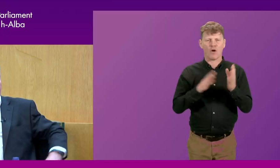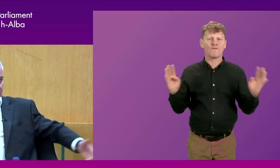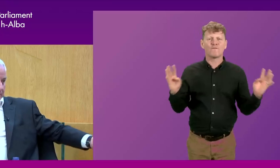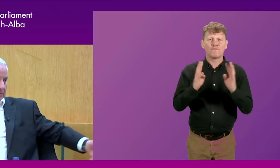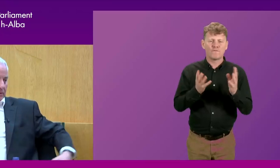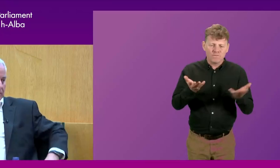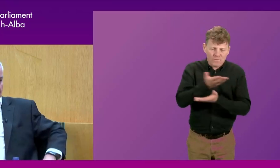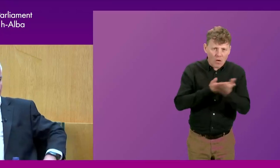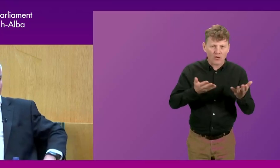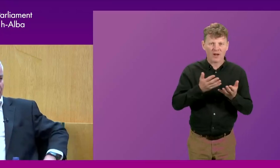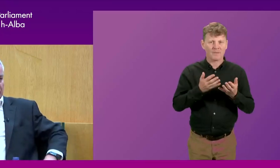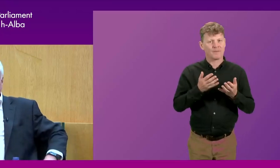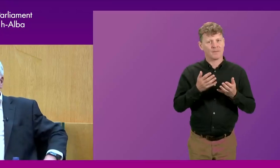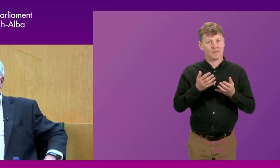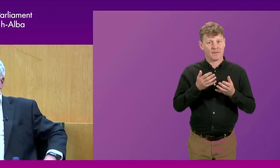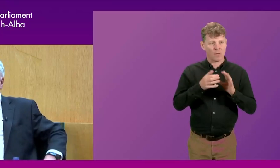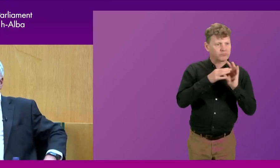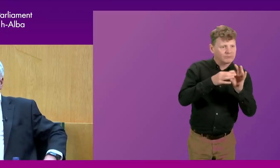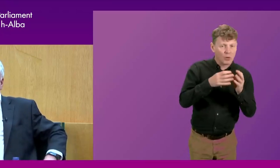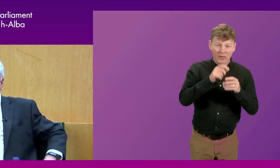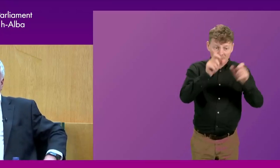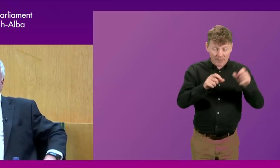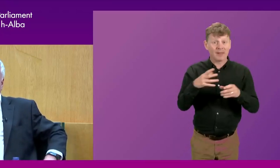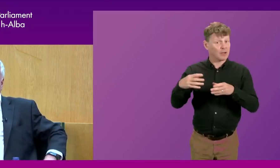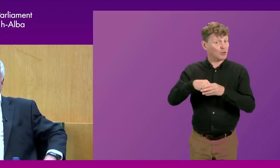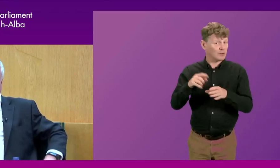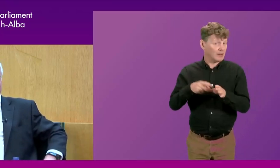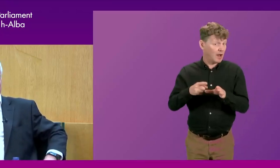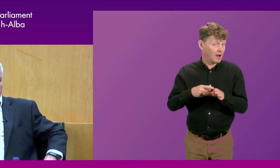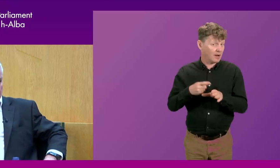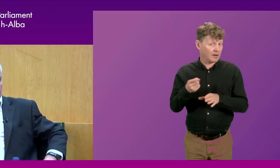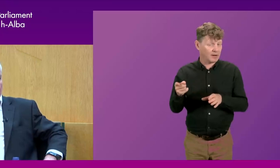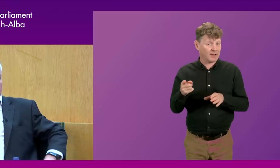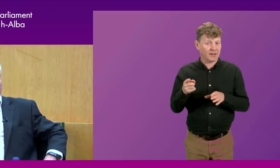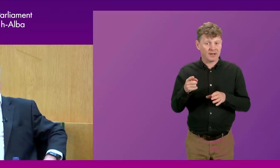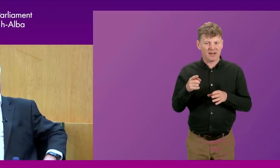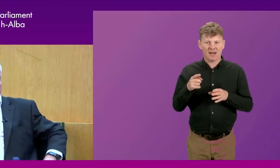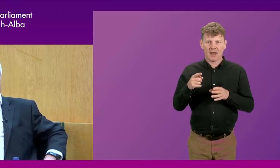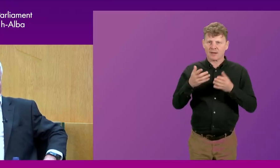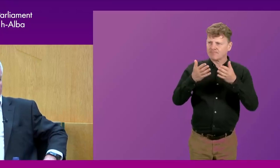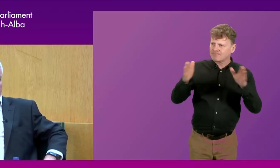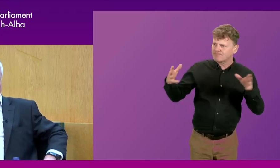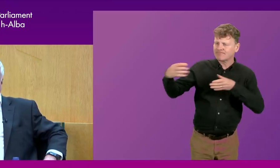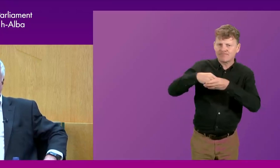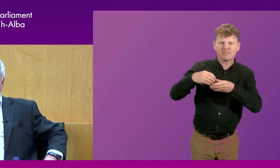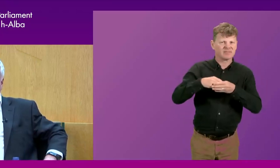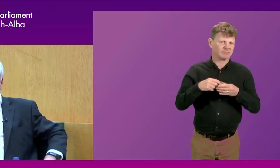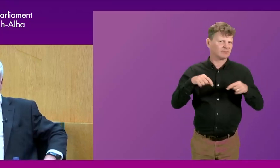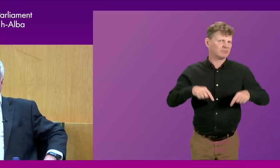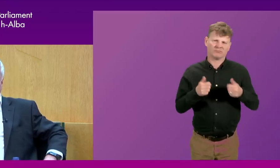engaging with people, including young people and including people, many more people from different